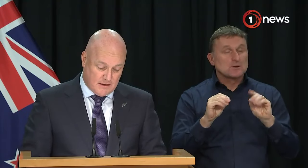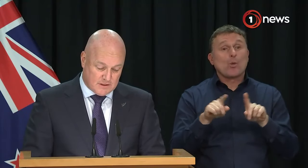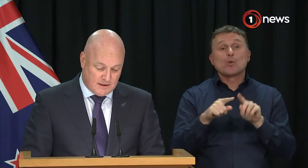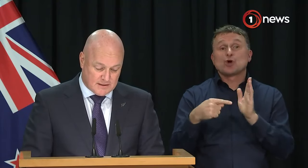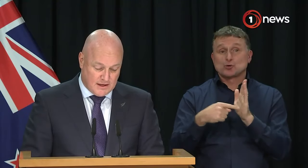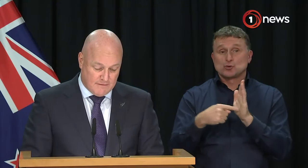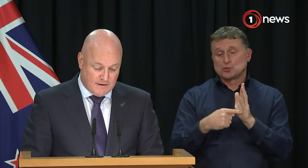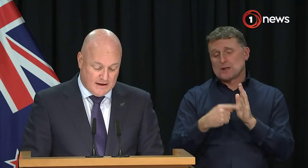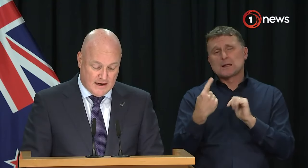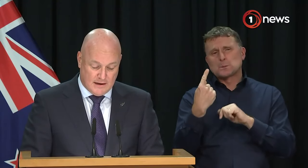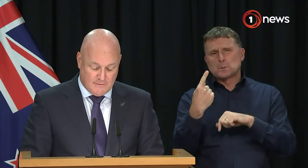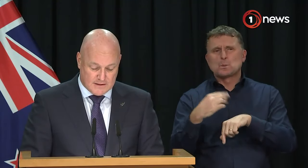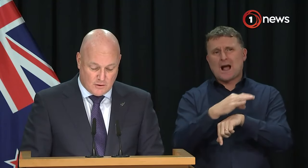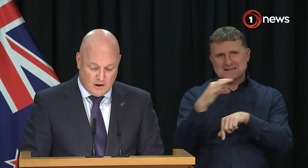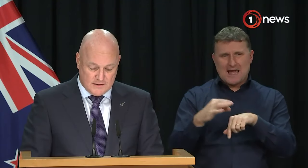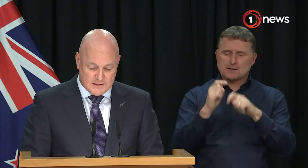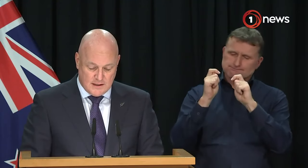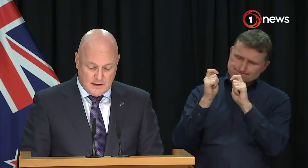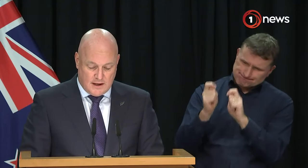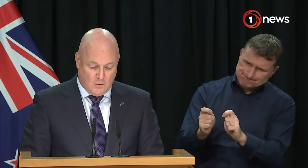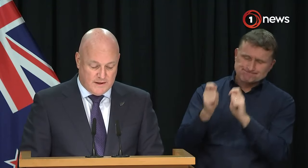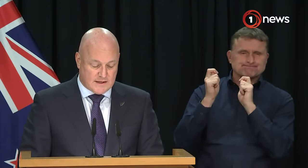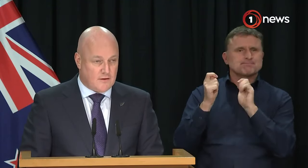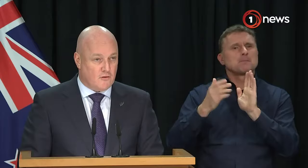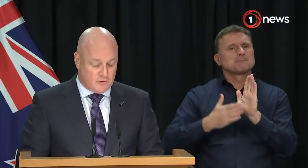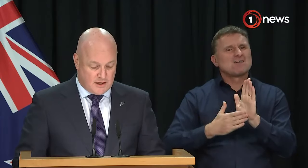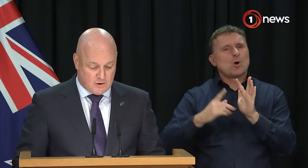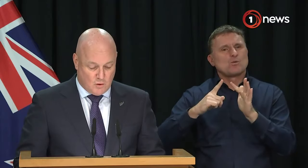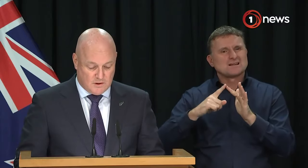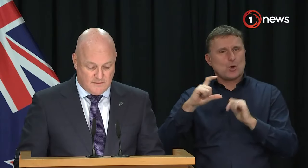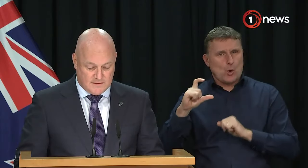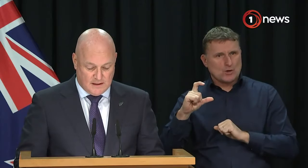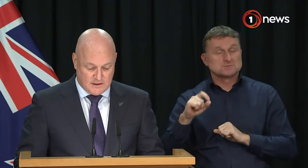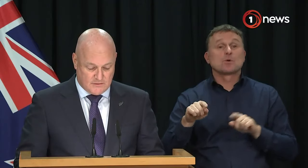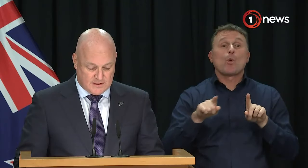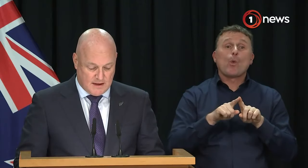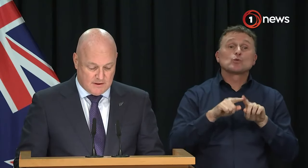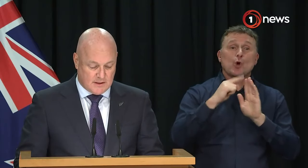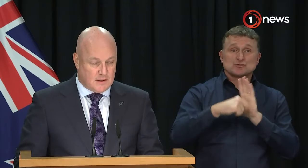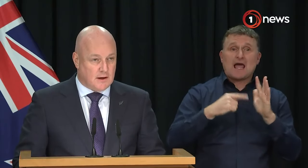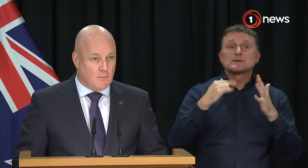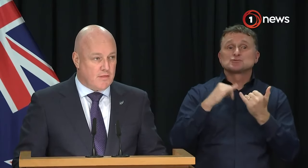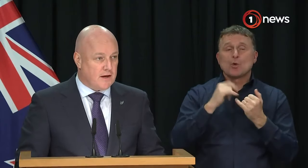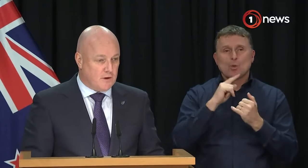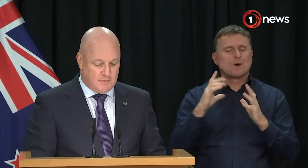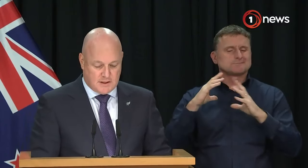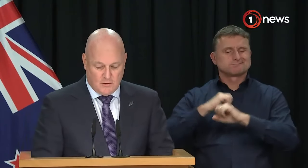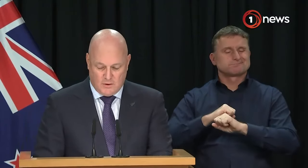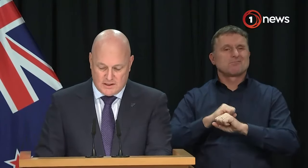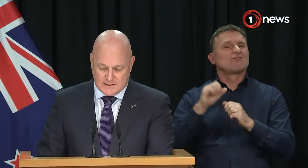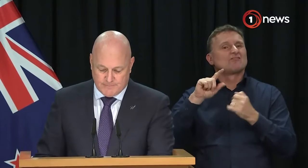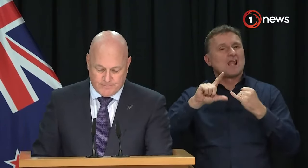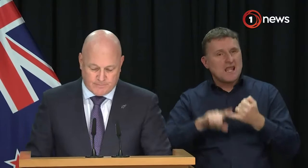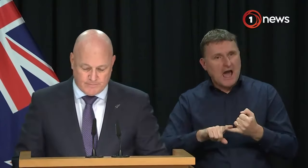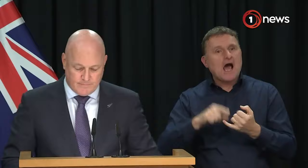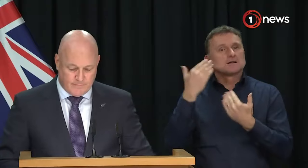the House to pay their respects to the late Fa'anana Efeso Collins, and on Wednesday the Honourable James Shaw will deliver his valedictory statement. And with that we're happy to